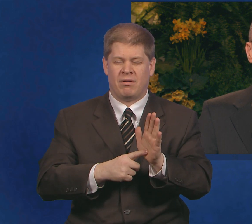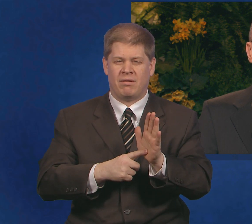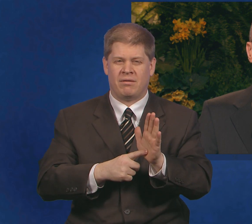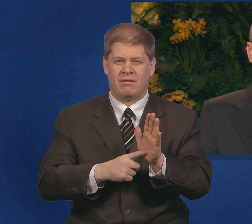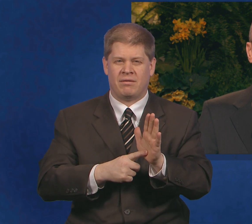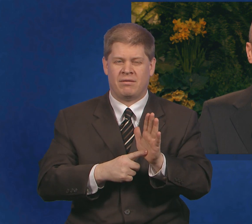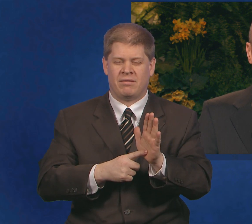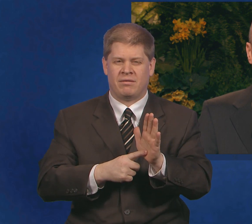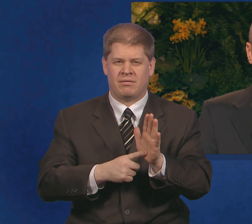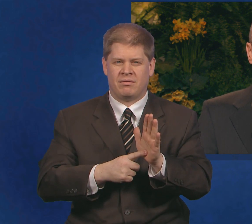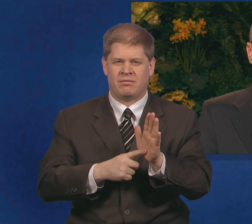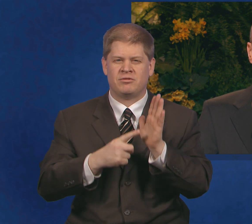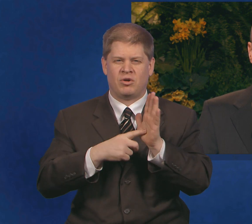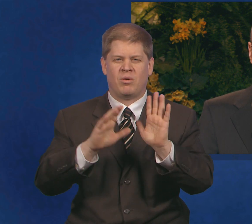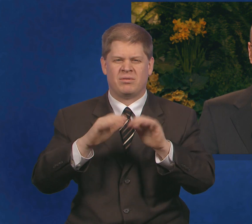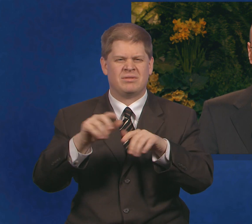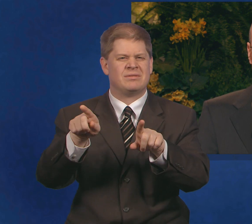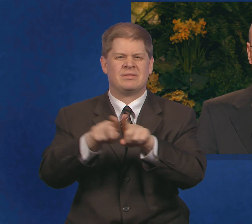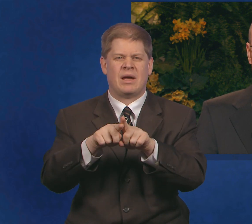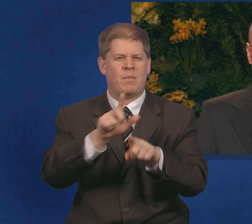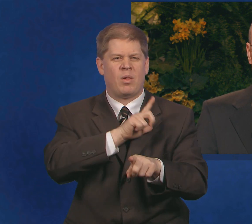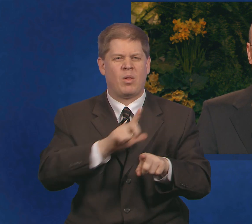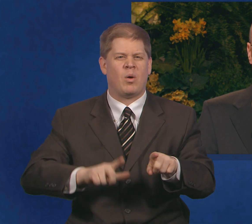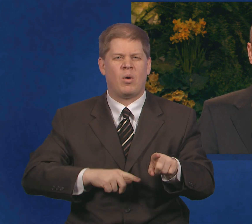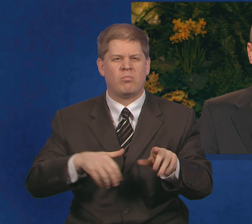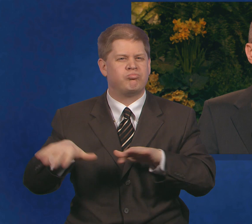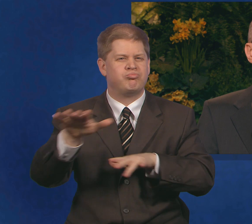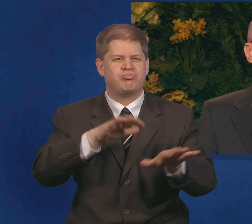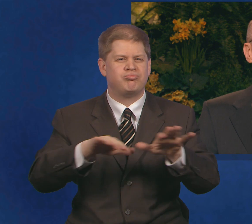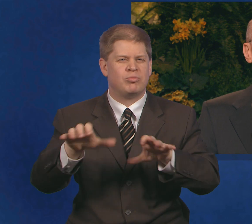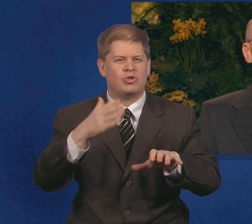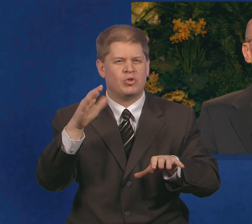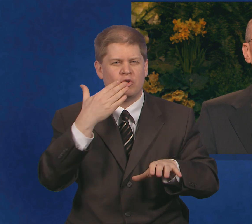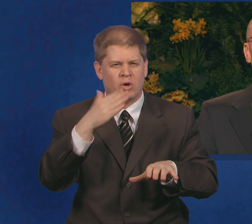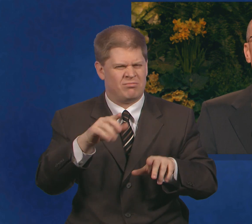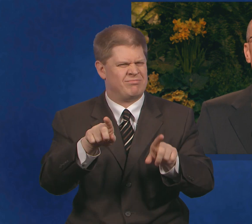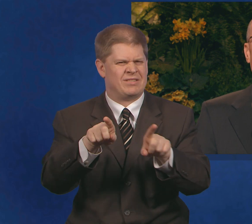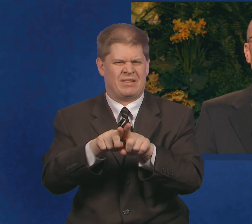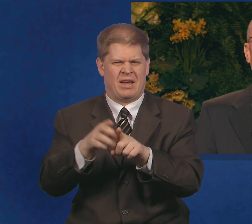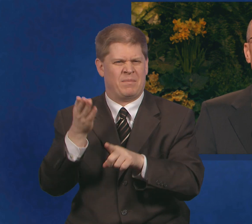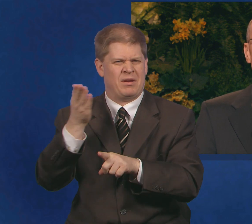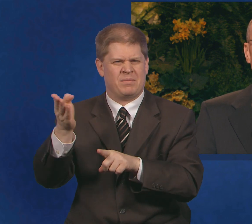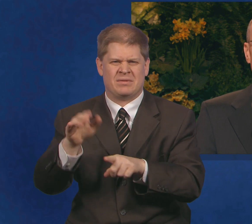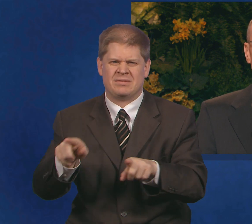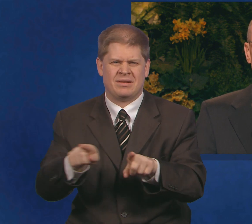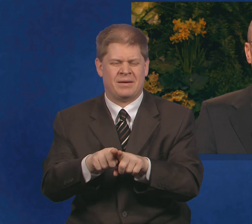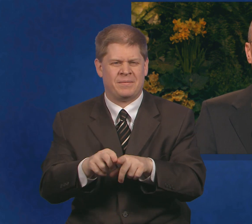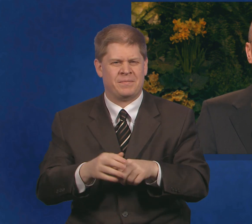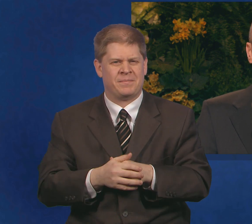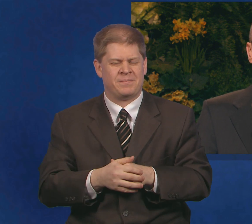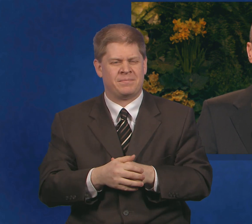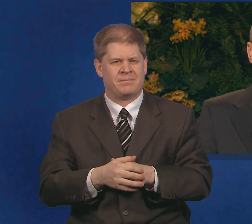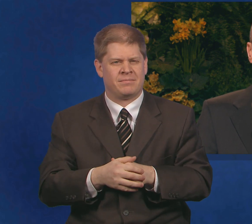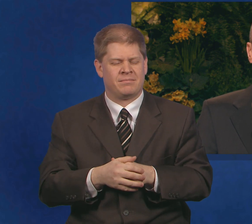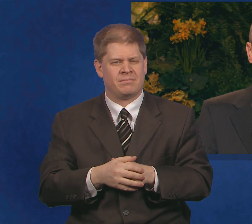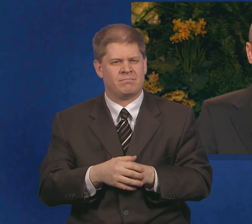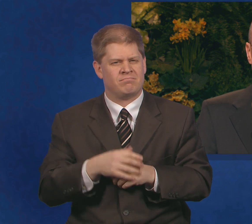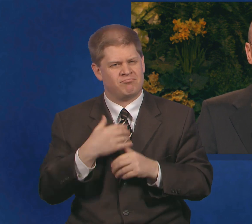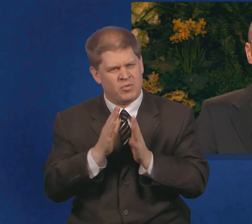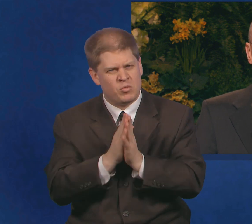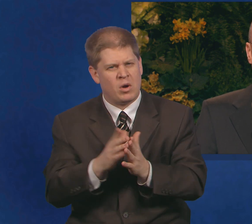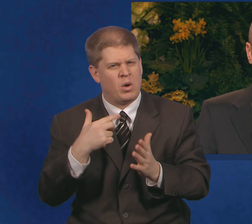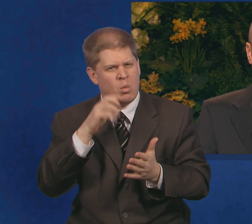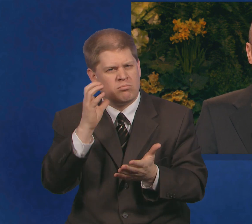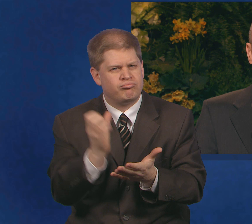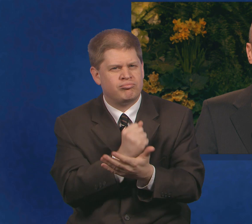going about doing good. I pray that we may seize our opportunities to lift up the